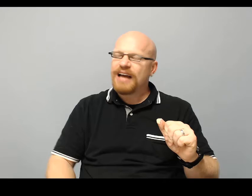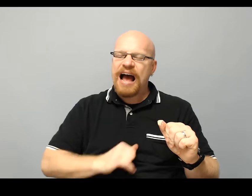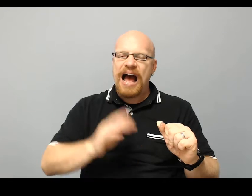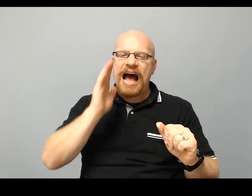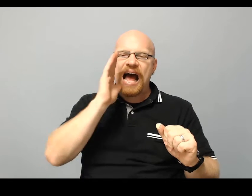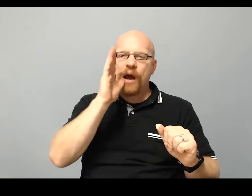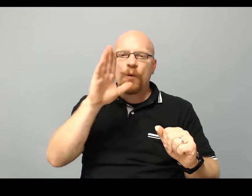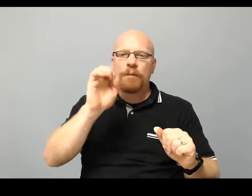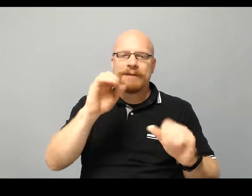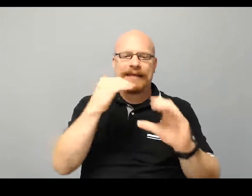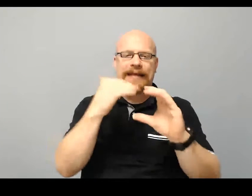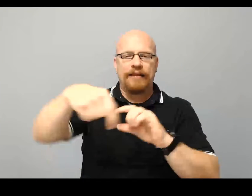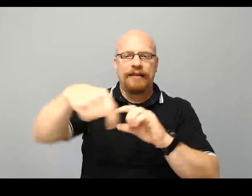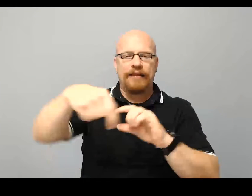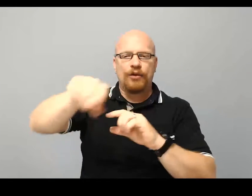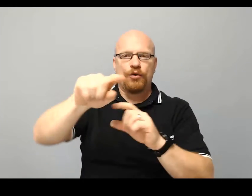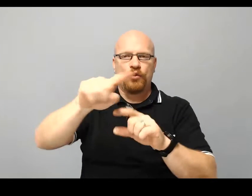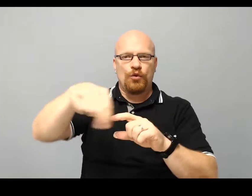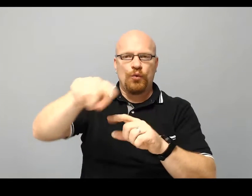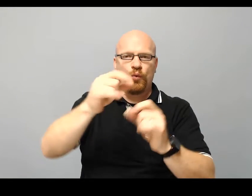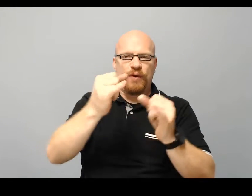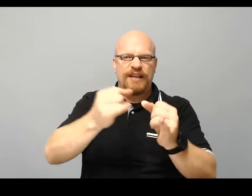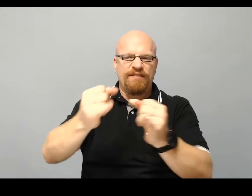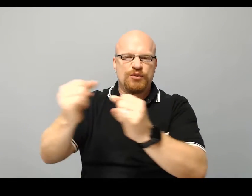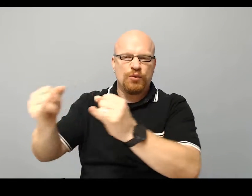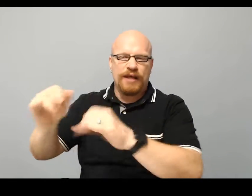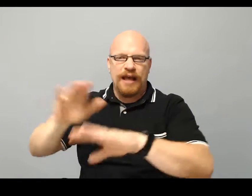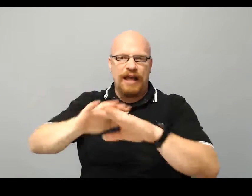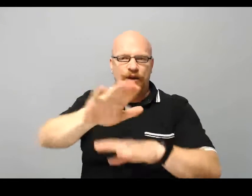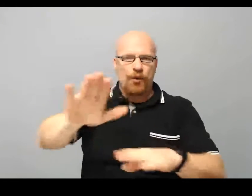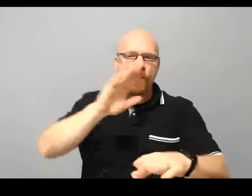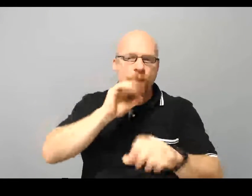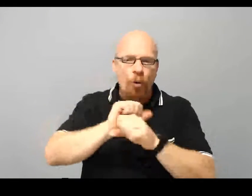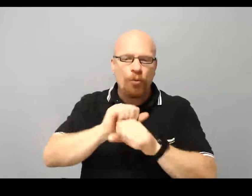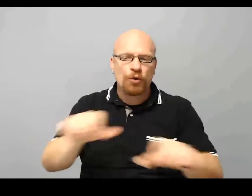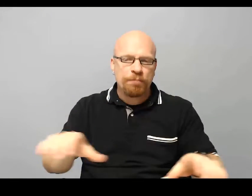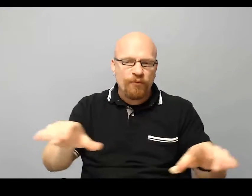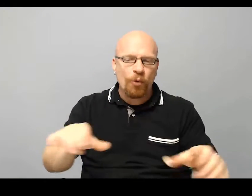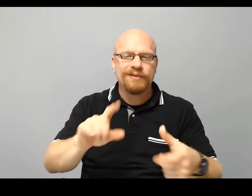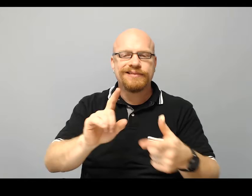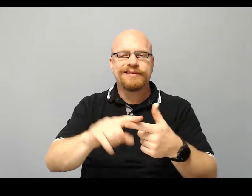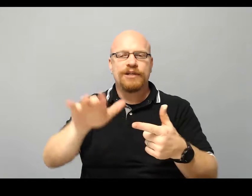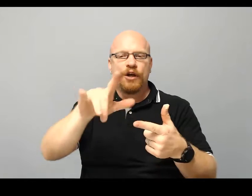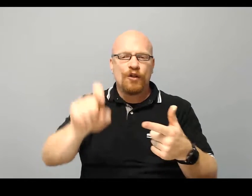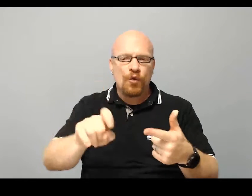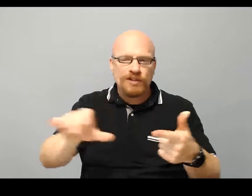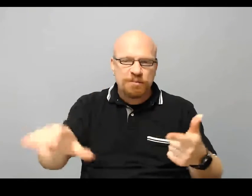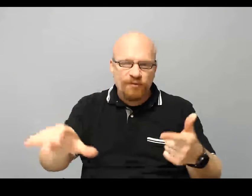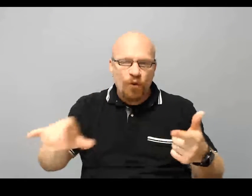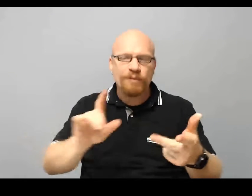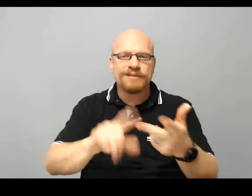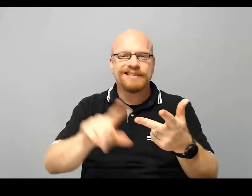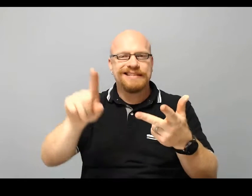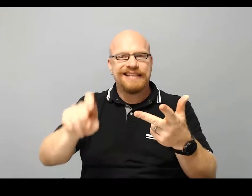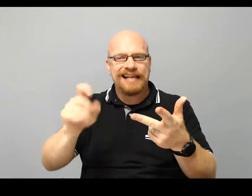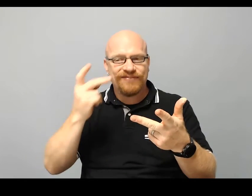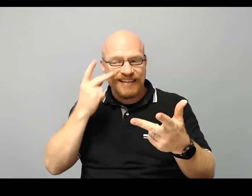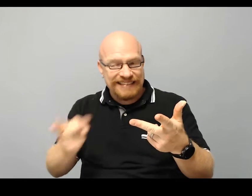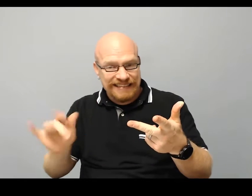I will be emailing you individually on your homework performance, quiz performance, test if I see